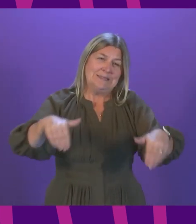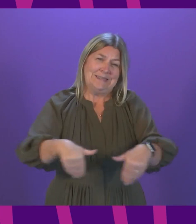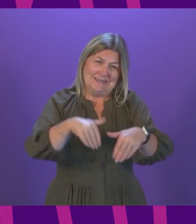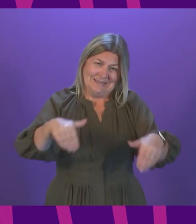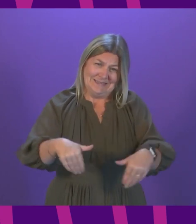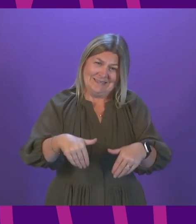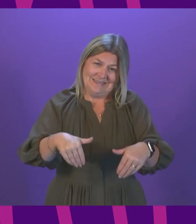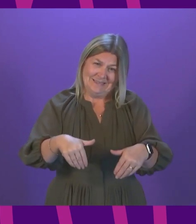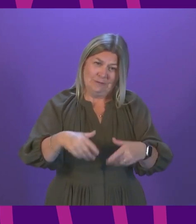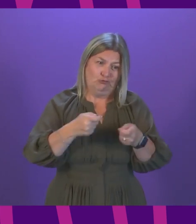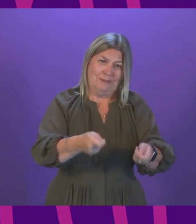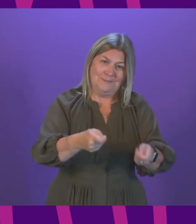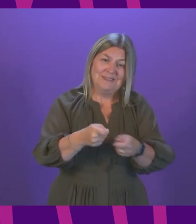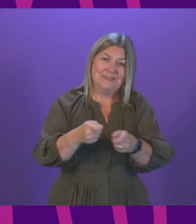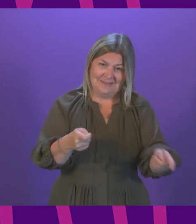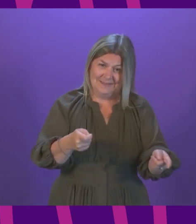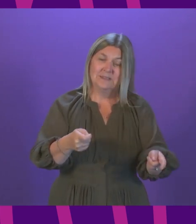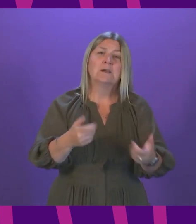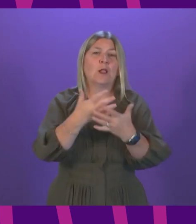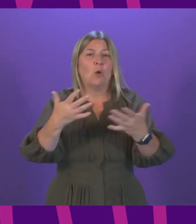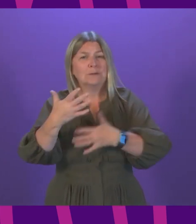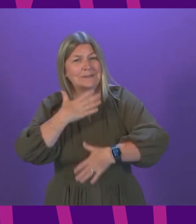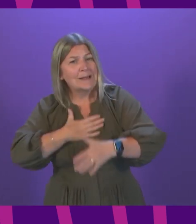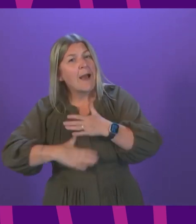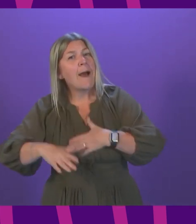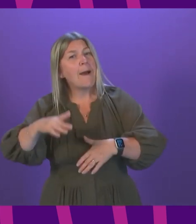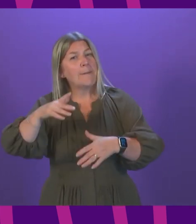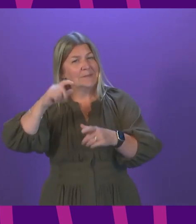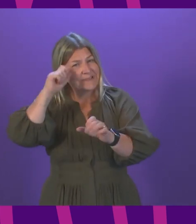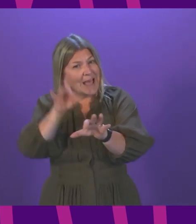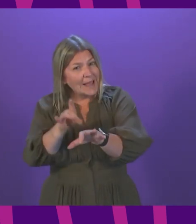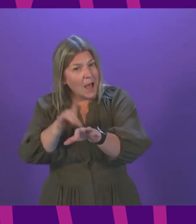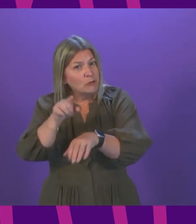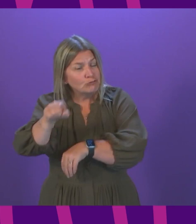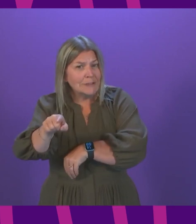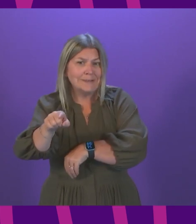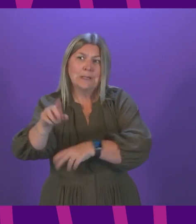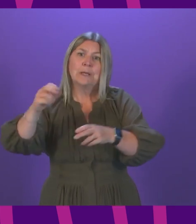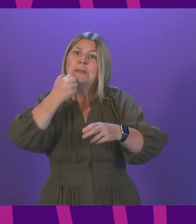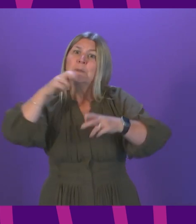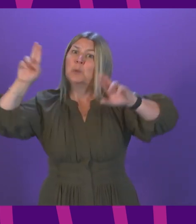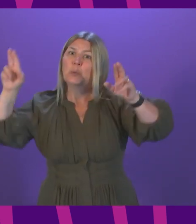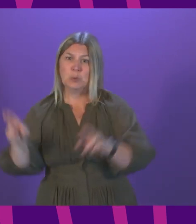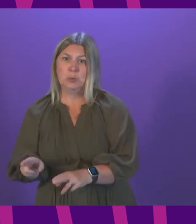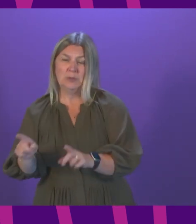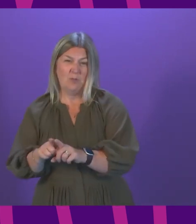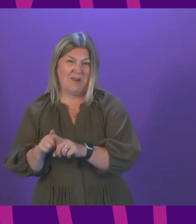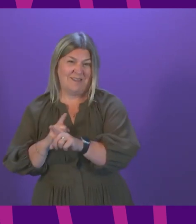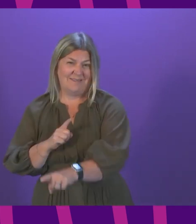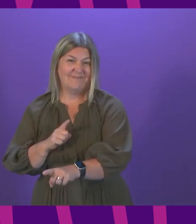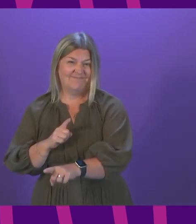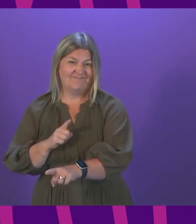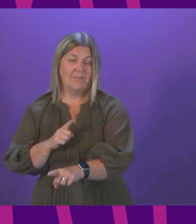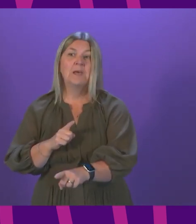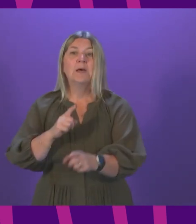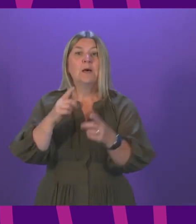Psychiatrists warning that the number of CAM psychiatrists has fallen in the past year. In West Lothian, they are struggling to recruit,